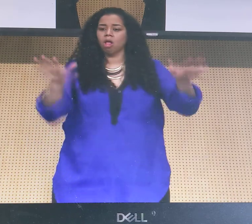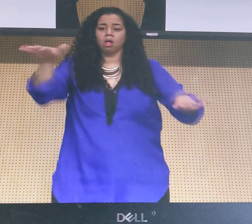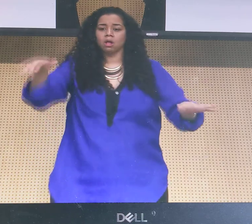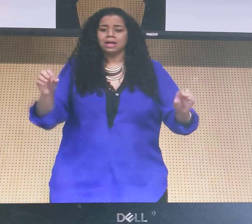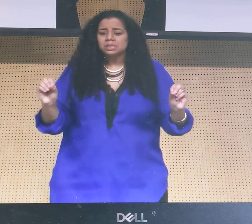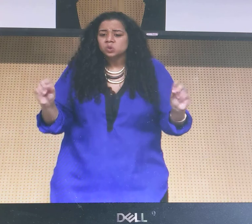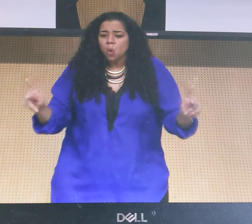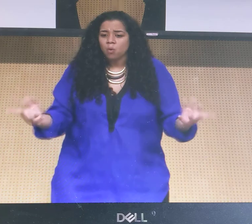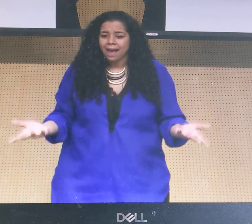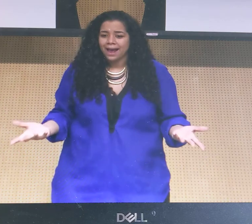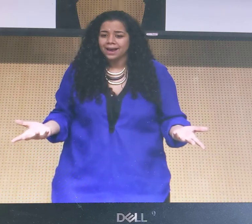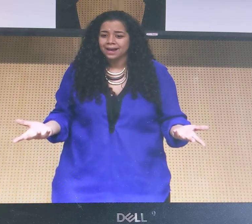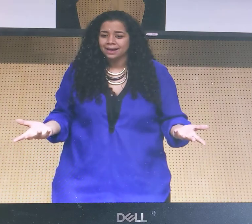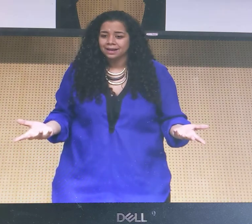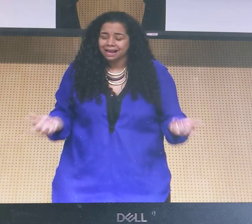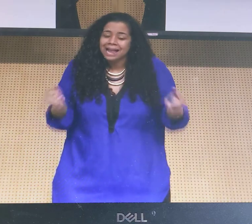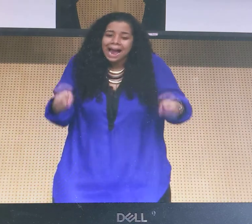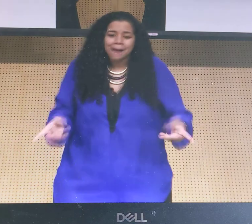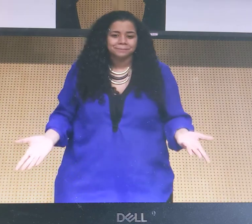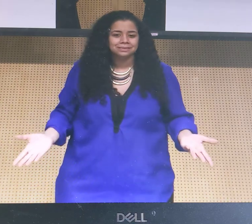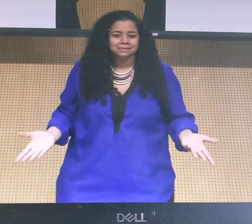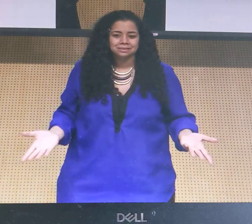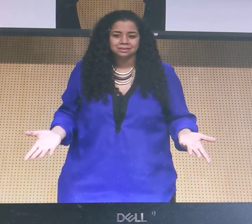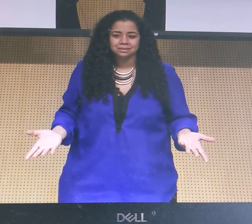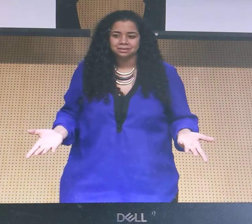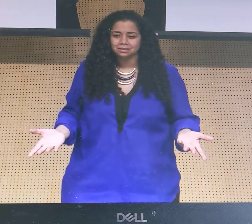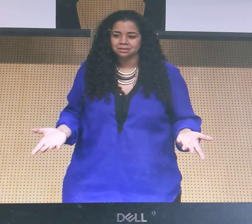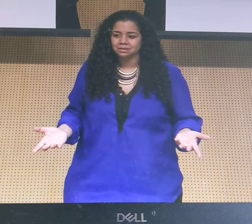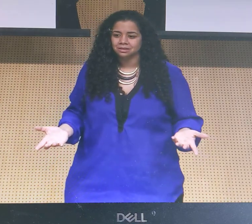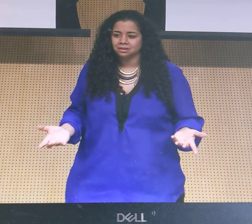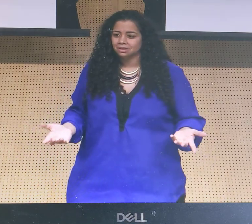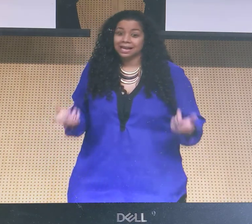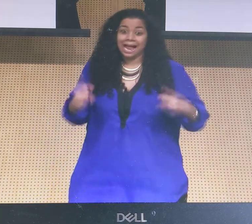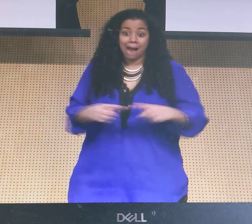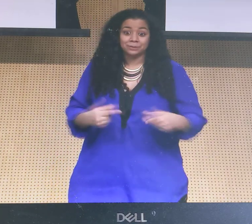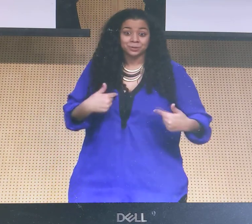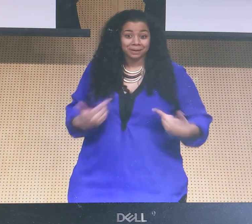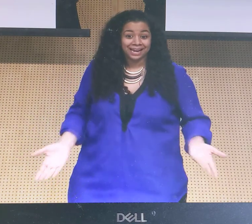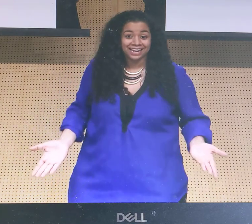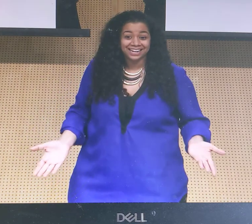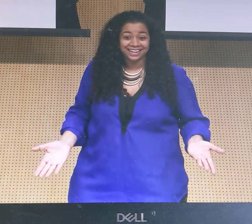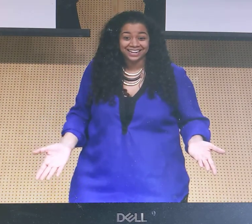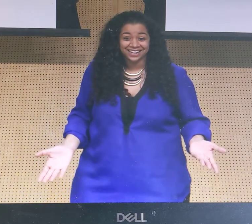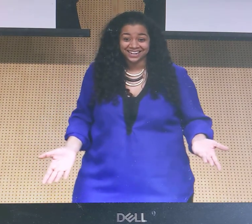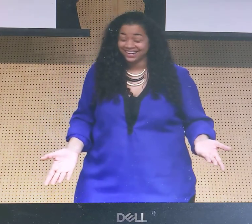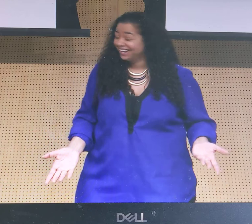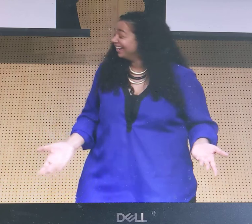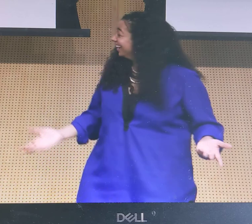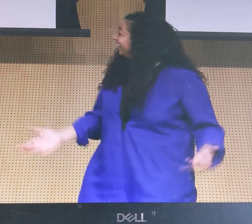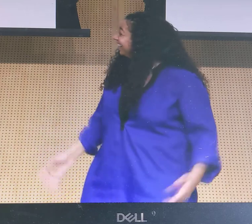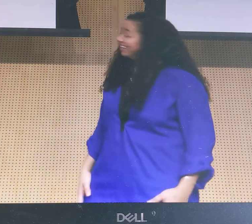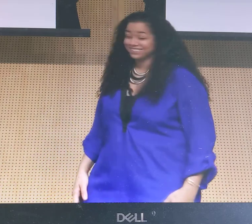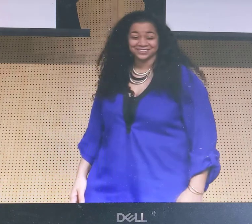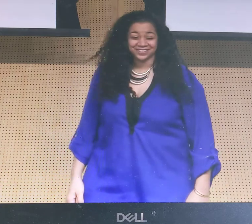They move somewhere they didn't expect. And that's okay. That happens in this life. It happened to me. It happened me.